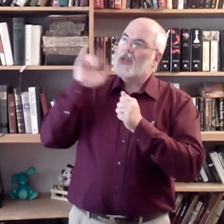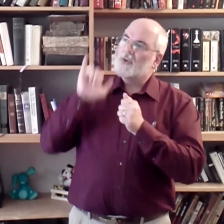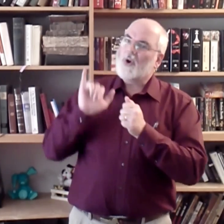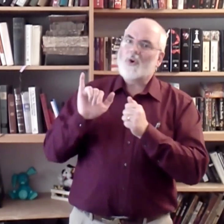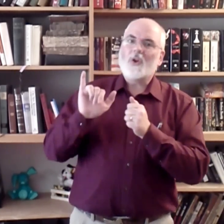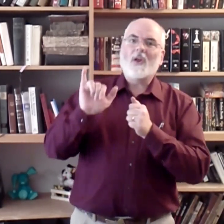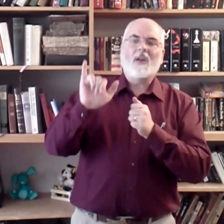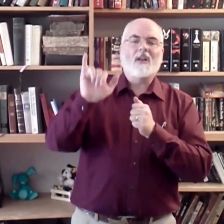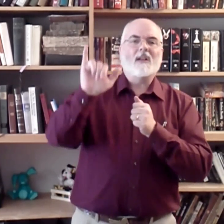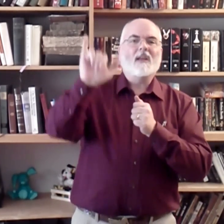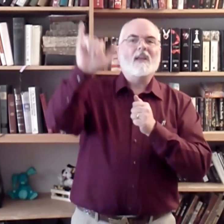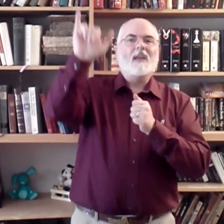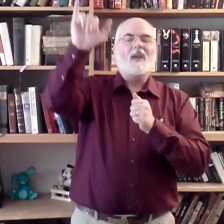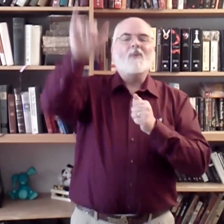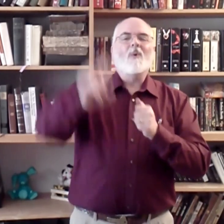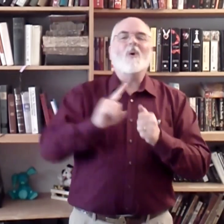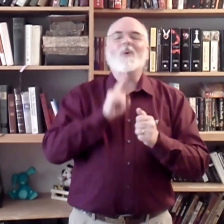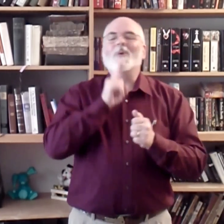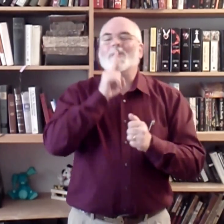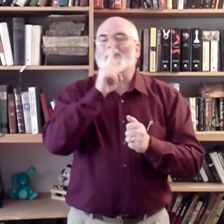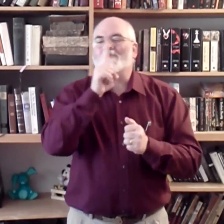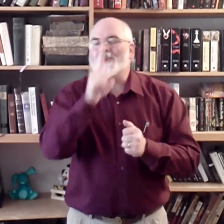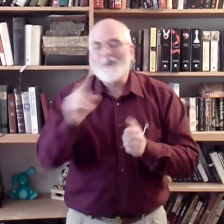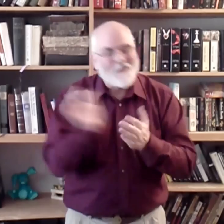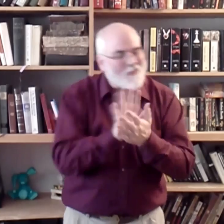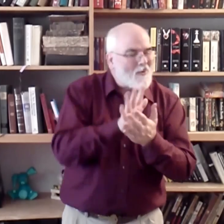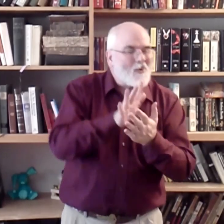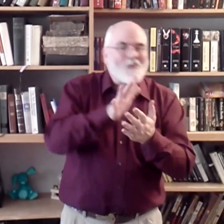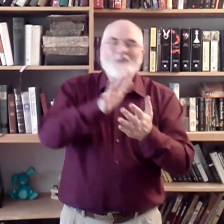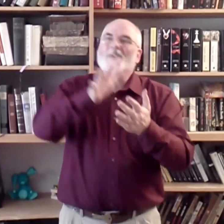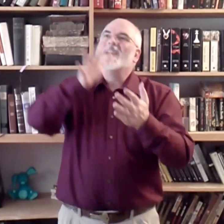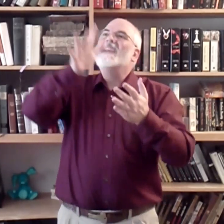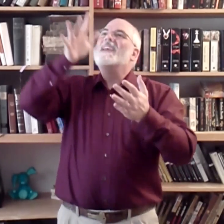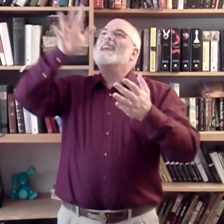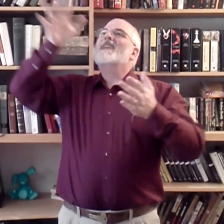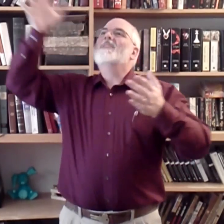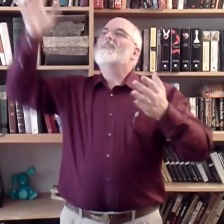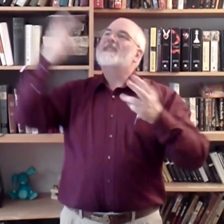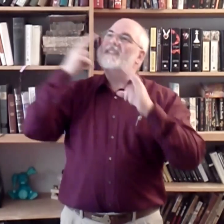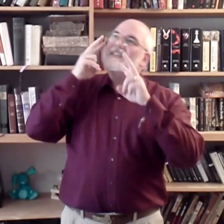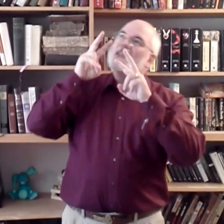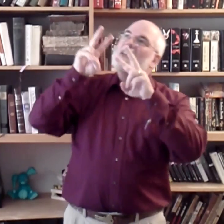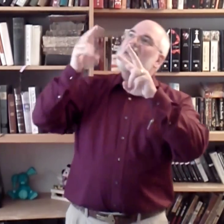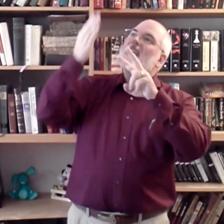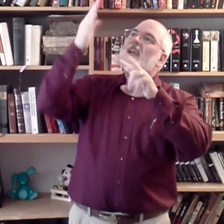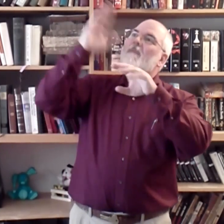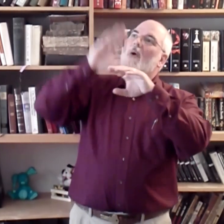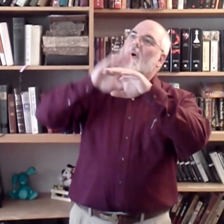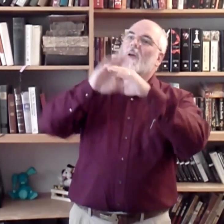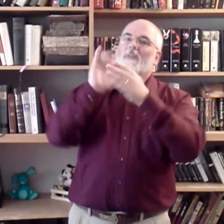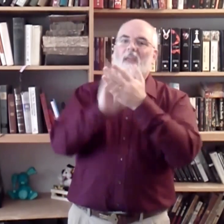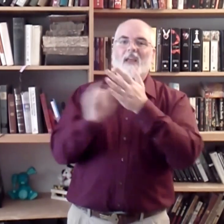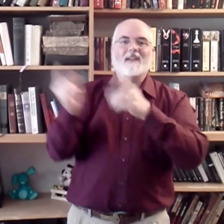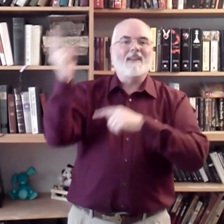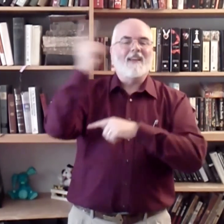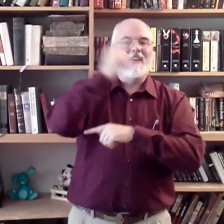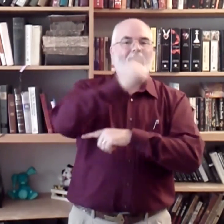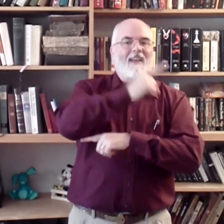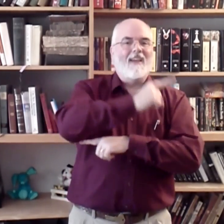eternally, Won't it be glory, To see Him on that day.